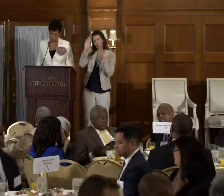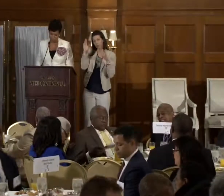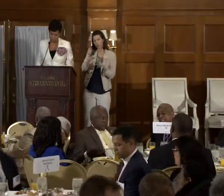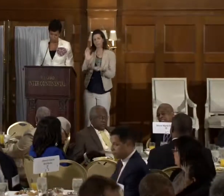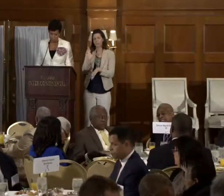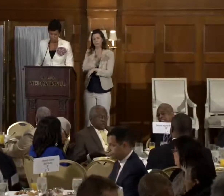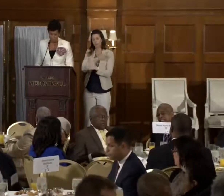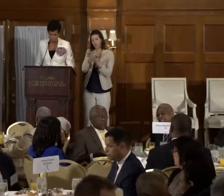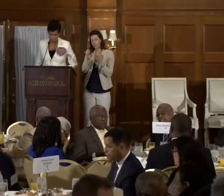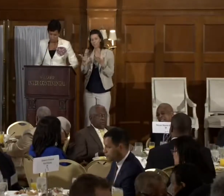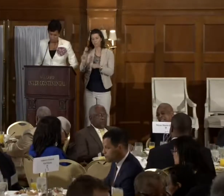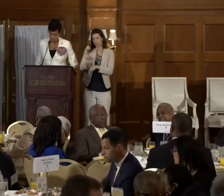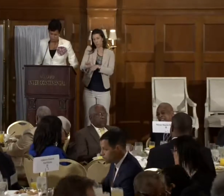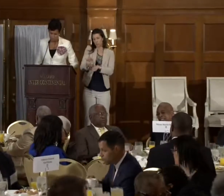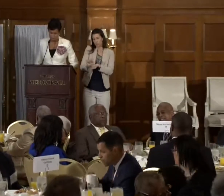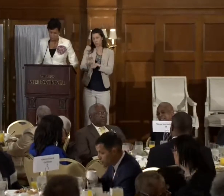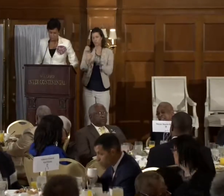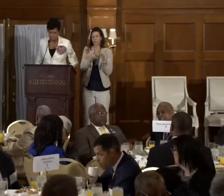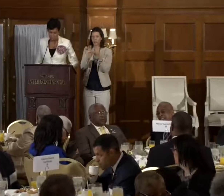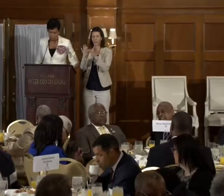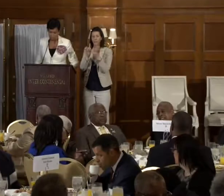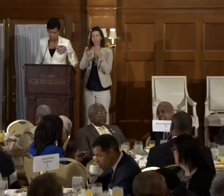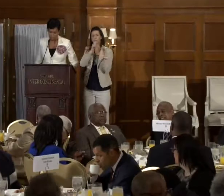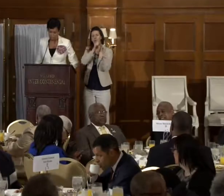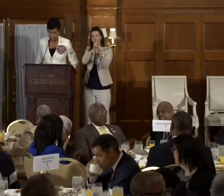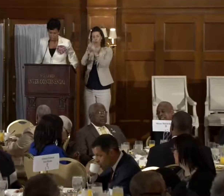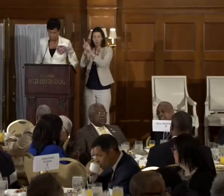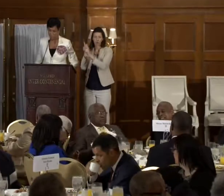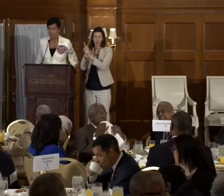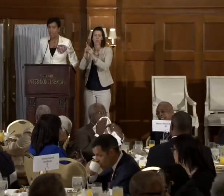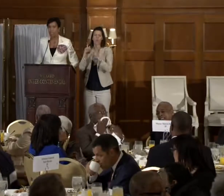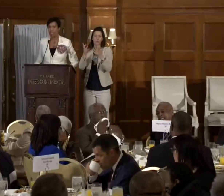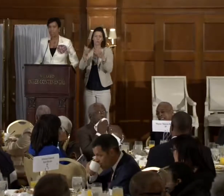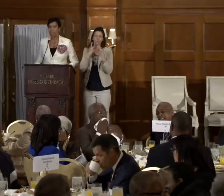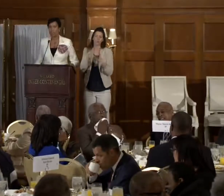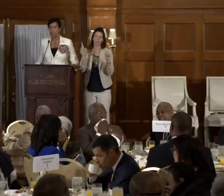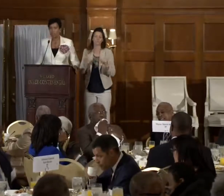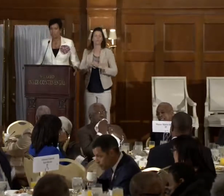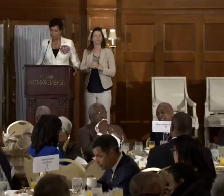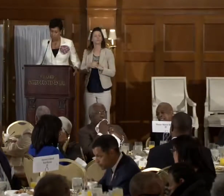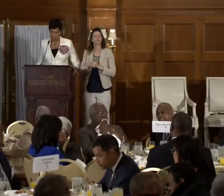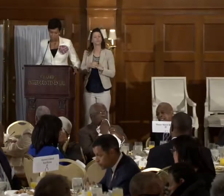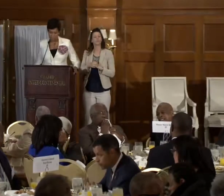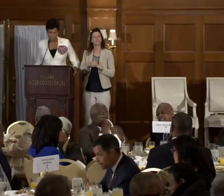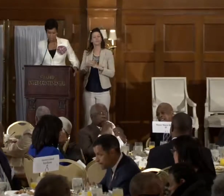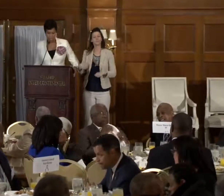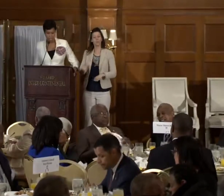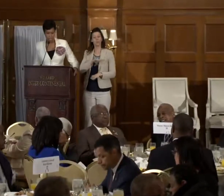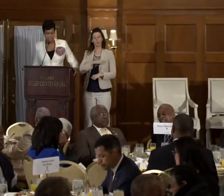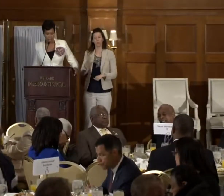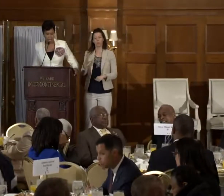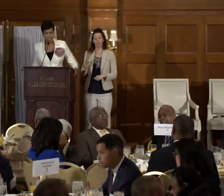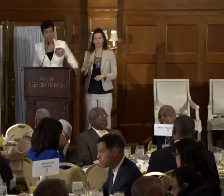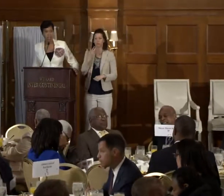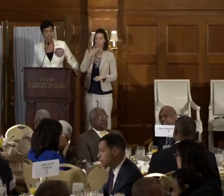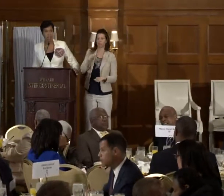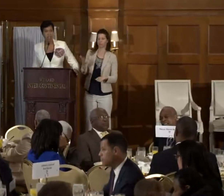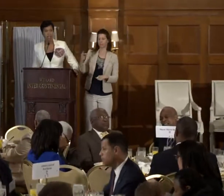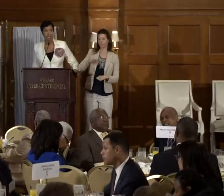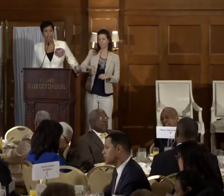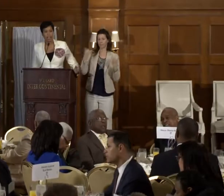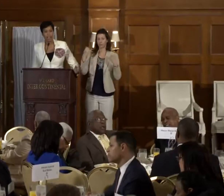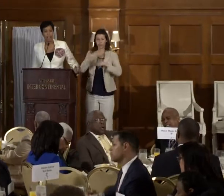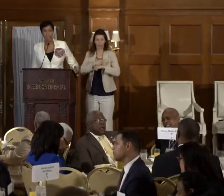our resources on the causes before us. We are very privileged today as